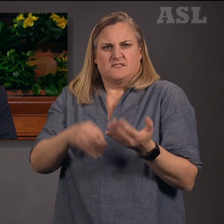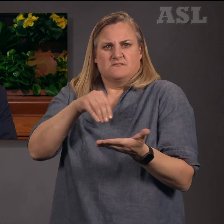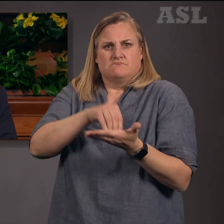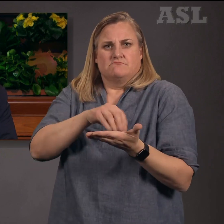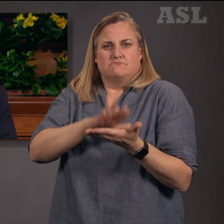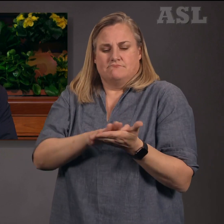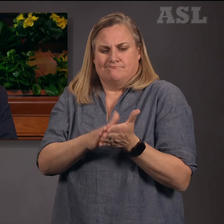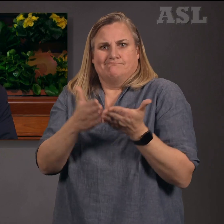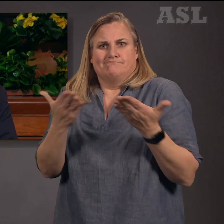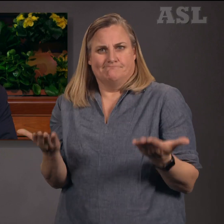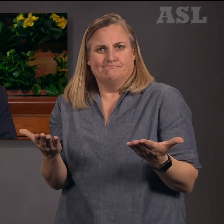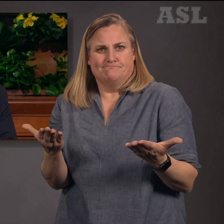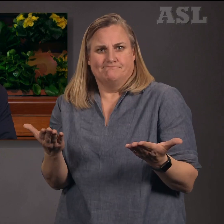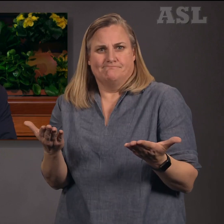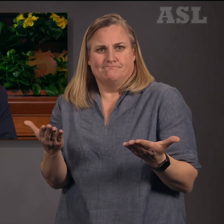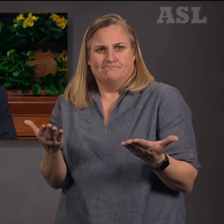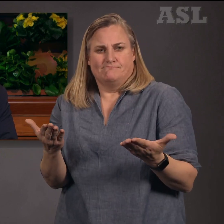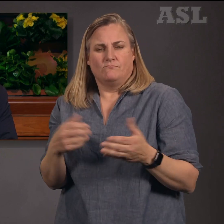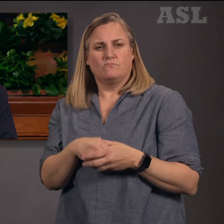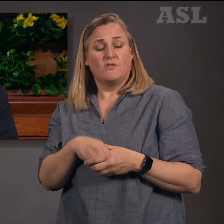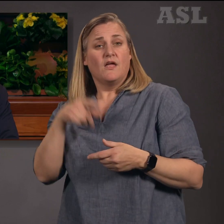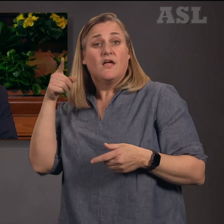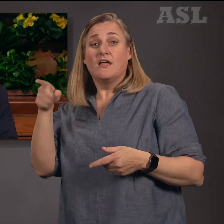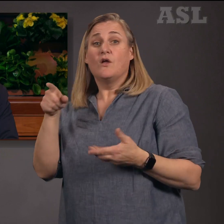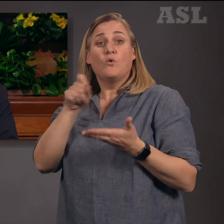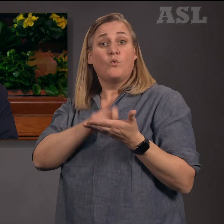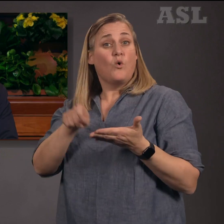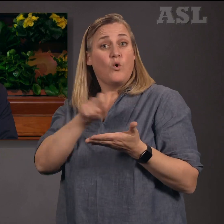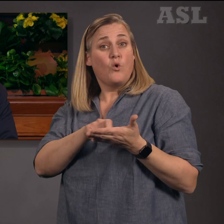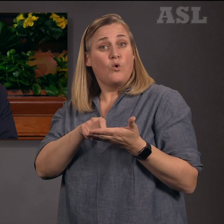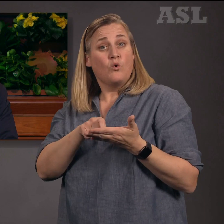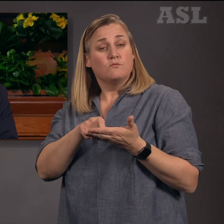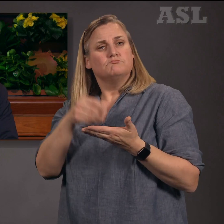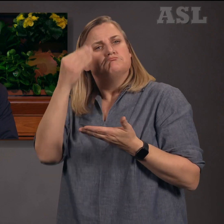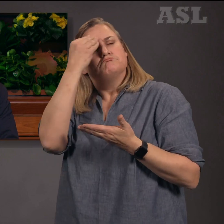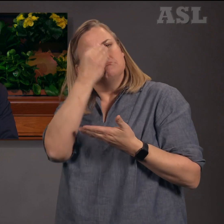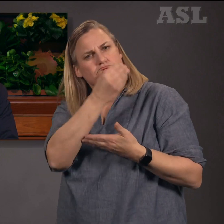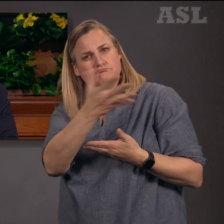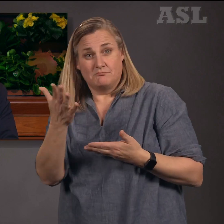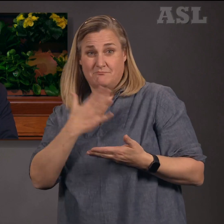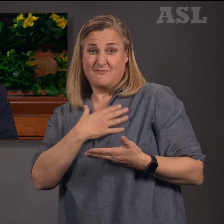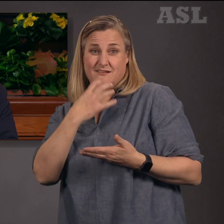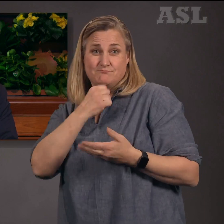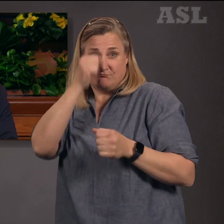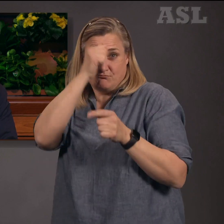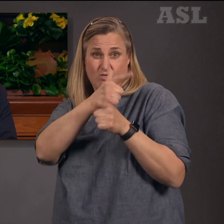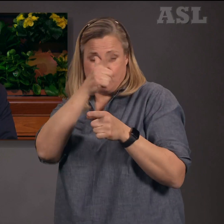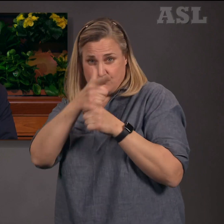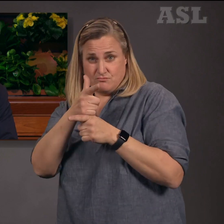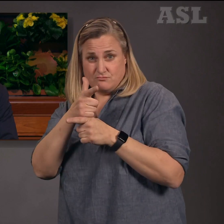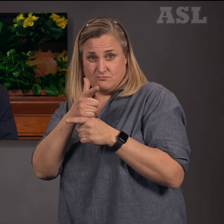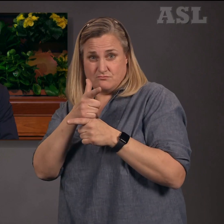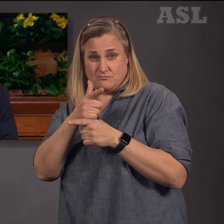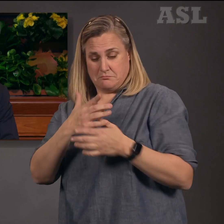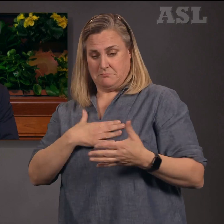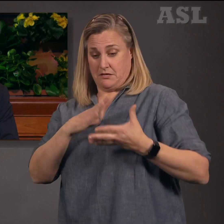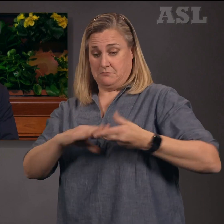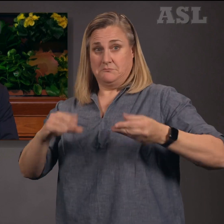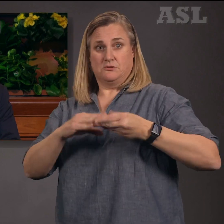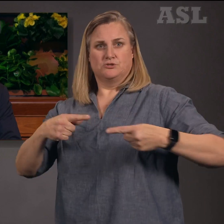record. He wrote, And now, my beloved brethren, I make an end of my sayings. But soon after, the Spirit